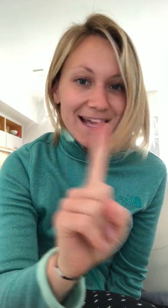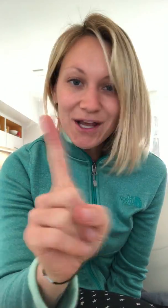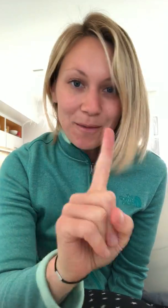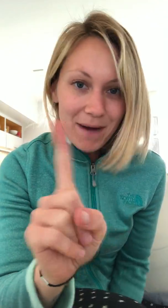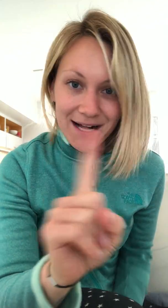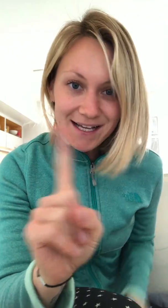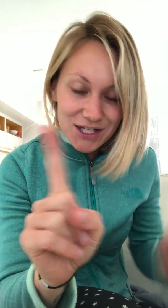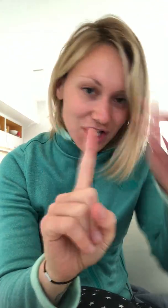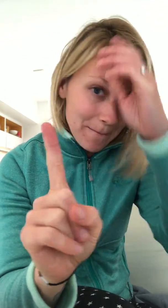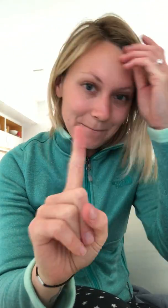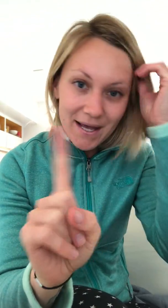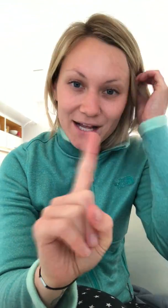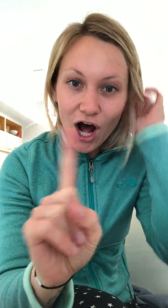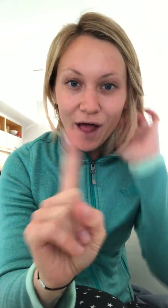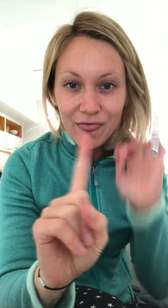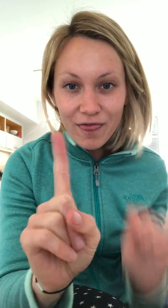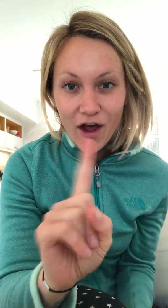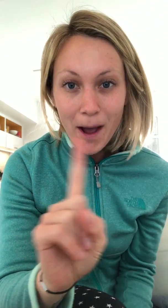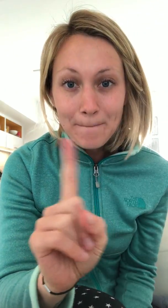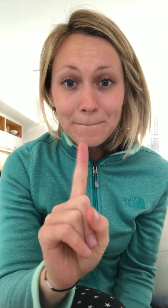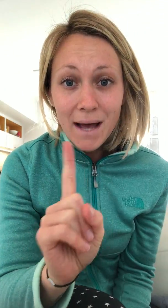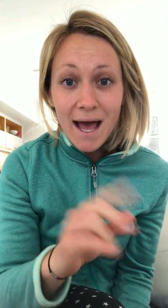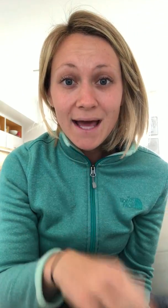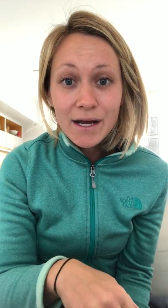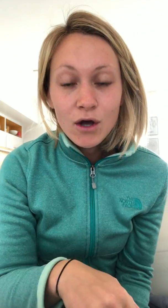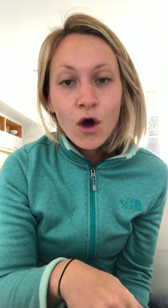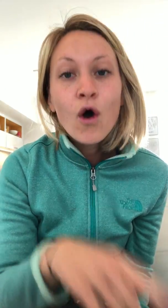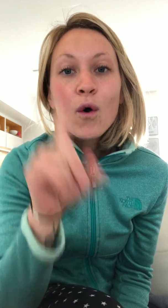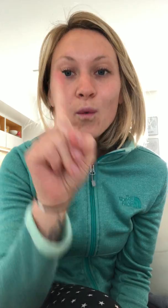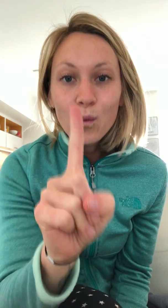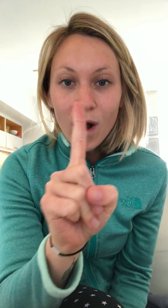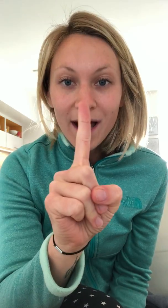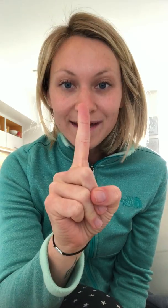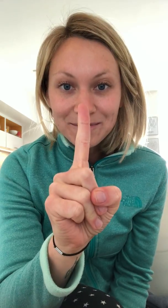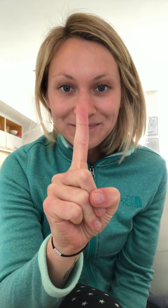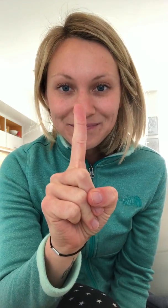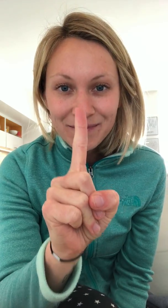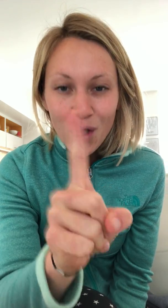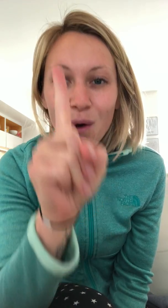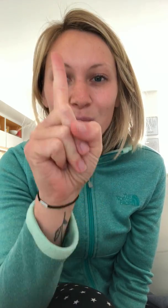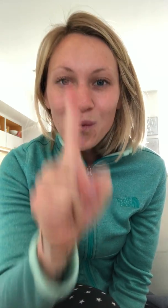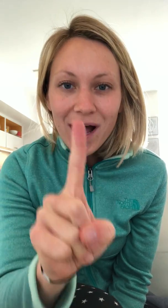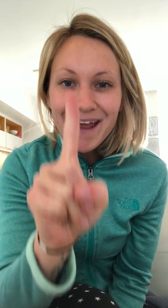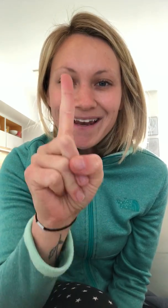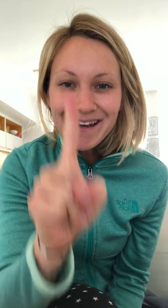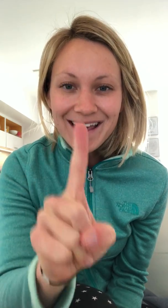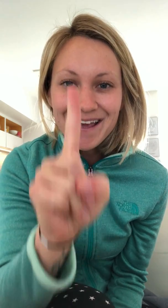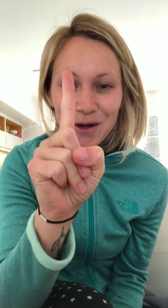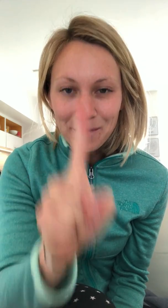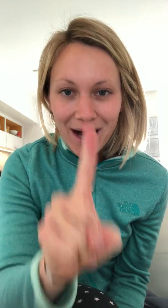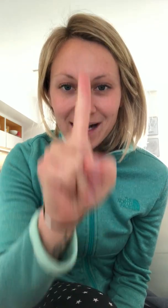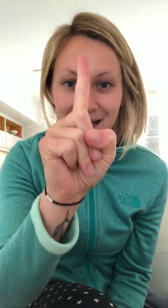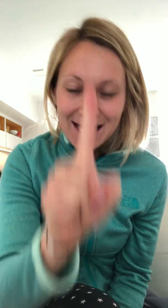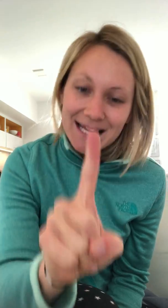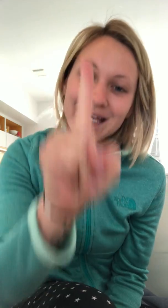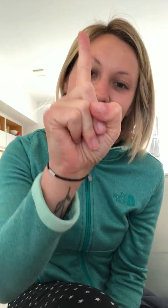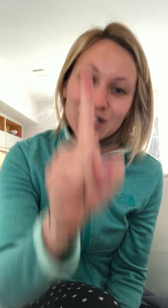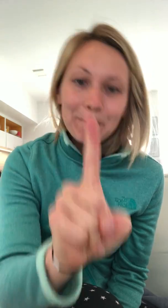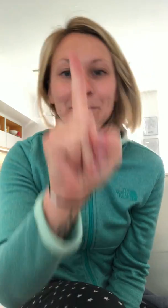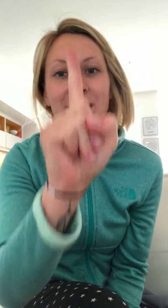little monkeys jumping on the bed. One, one little monkey jumping